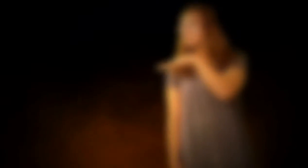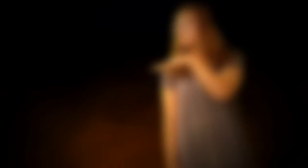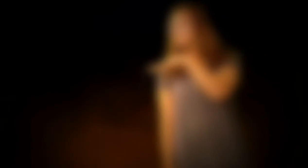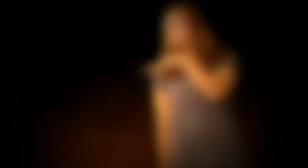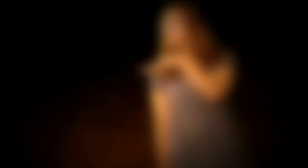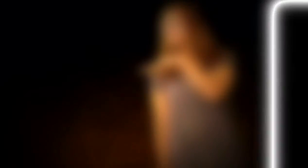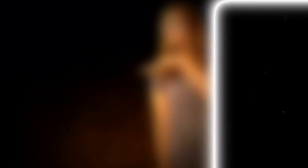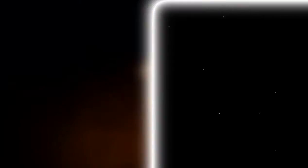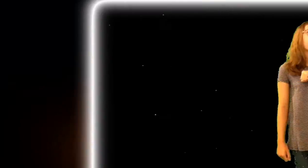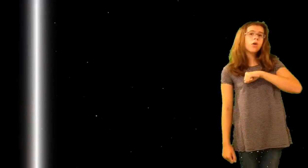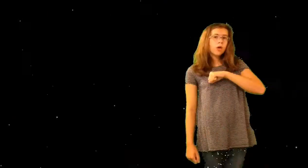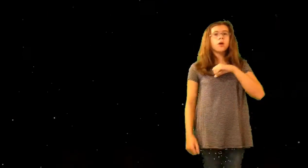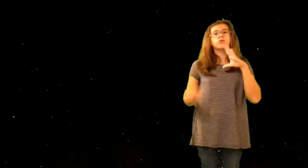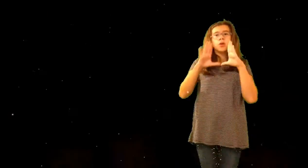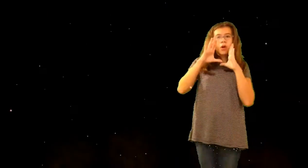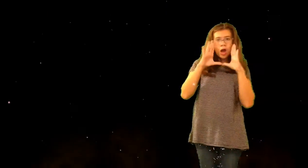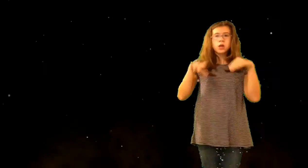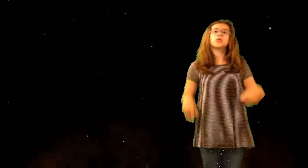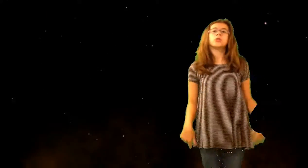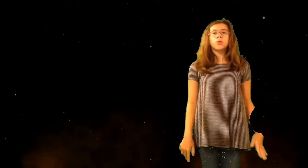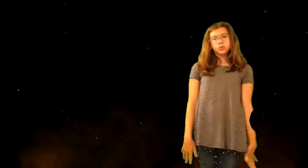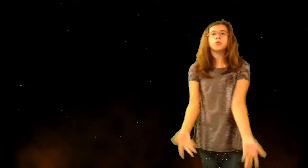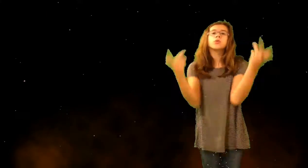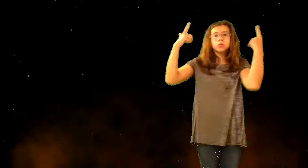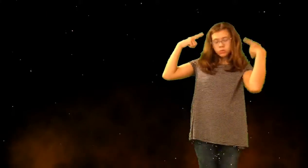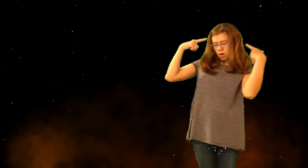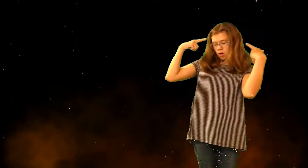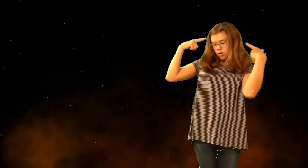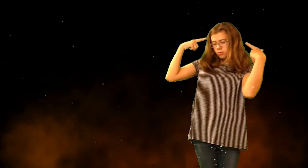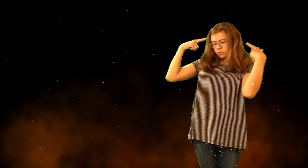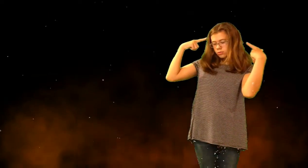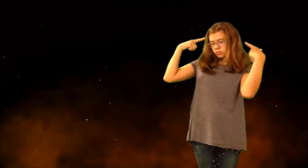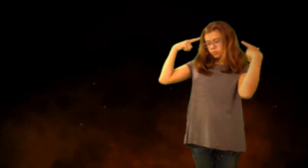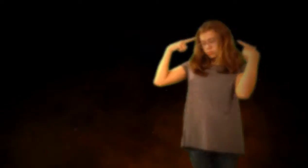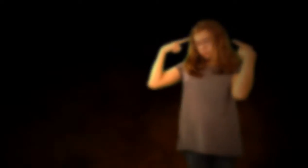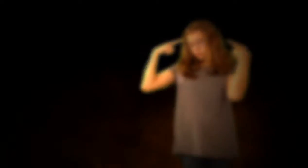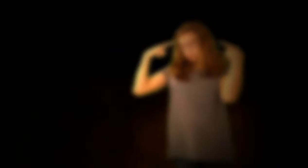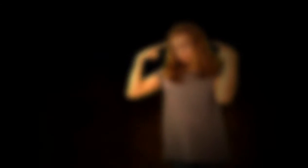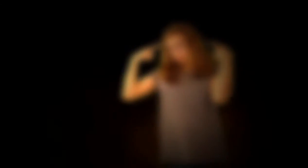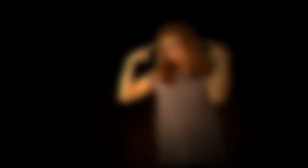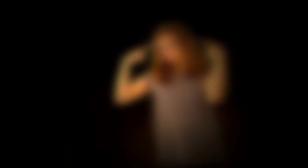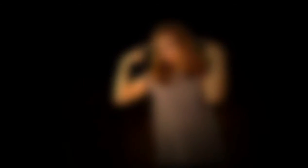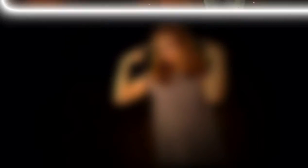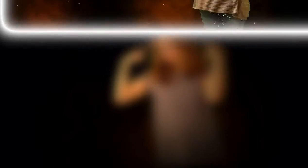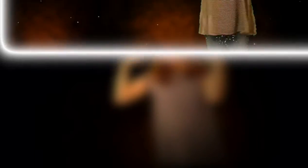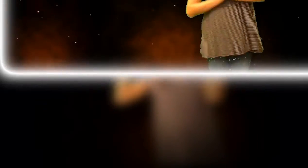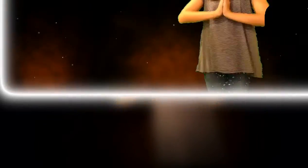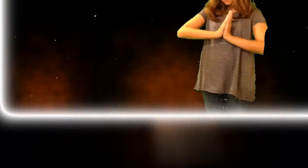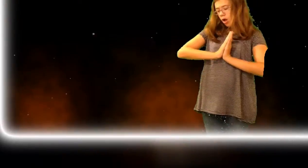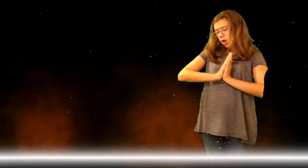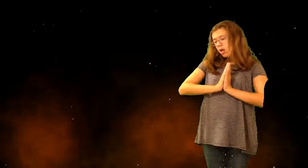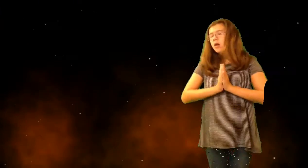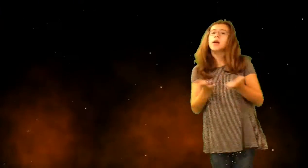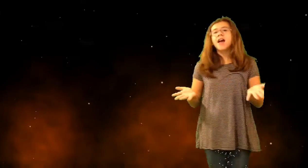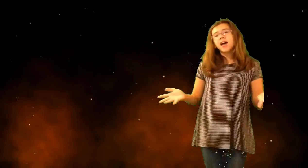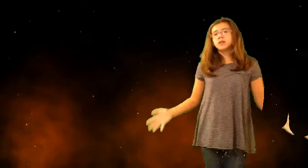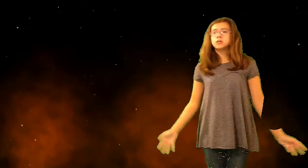Wait for them to ask you who you know Please don't make any